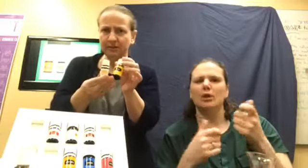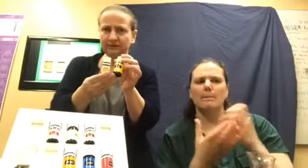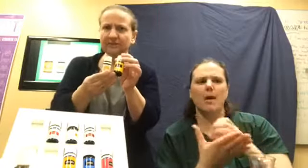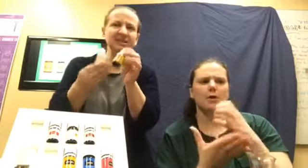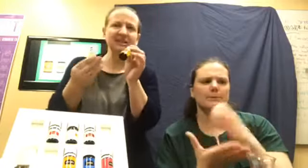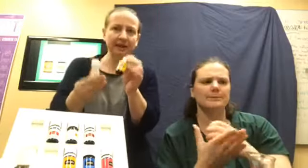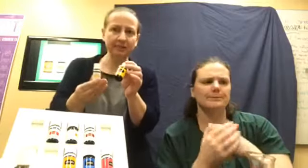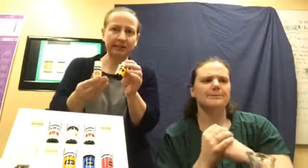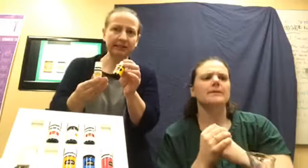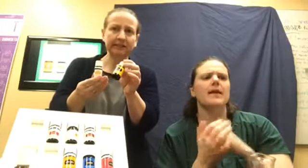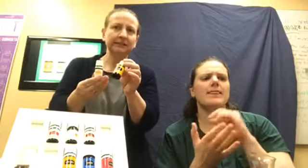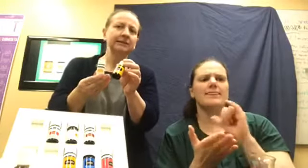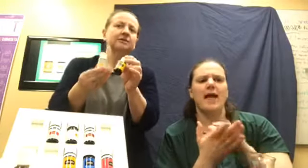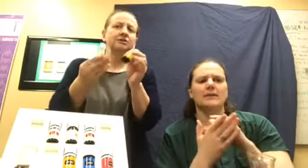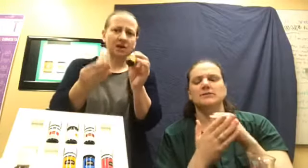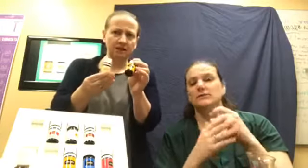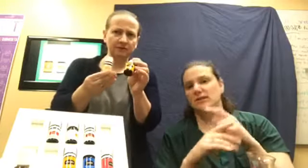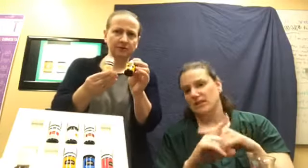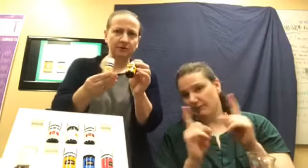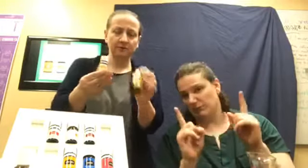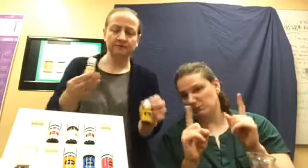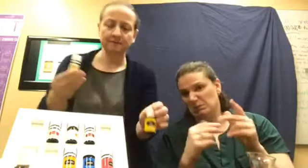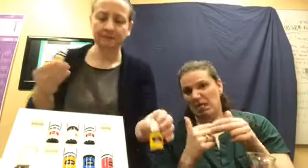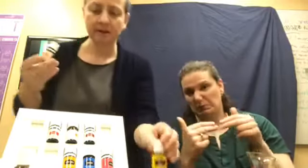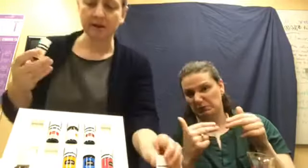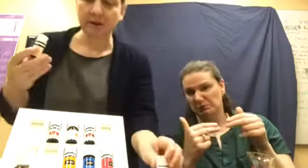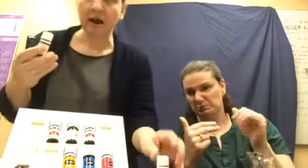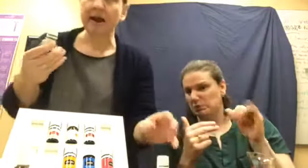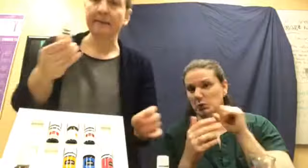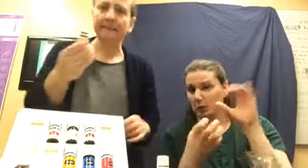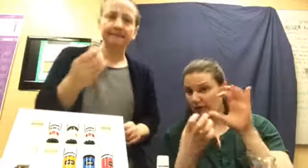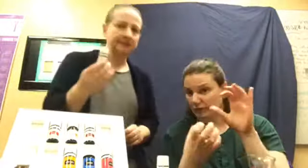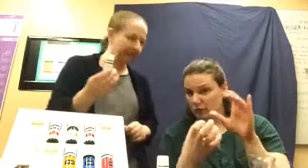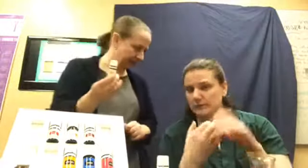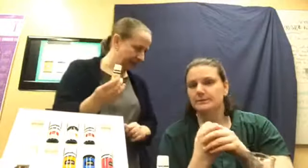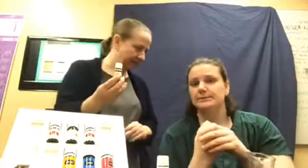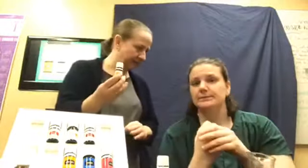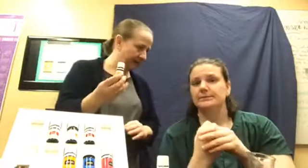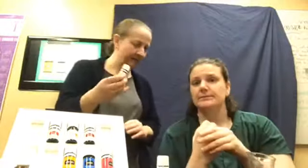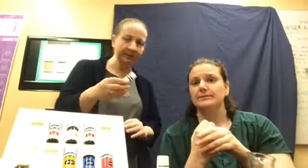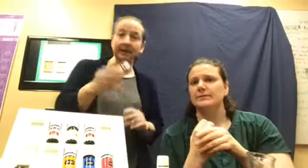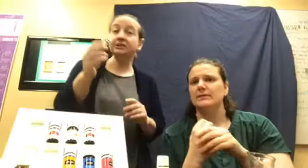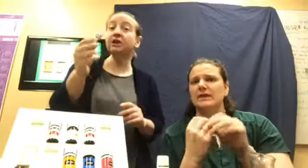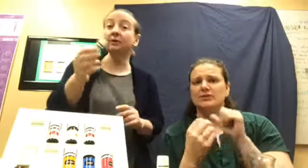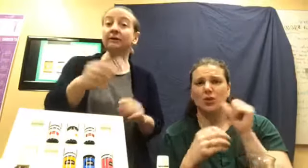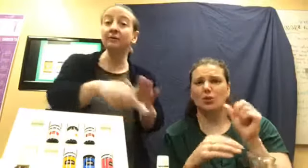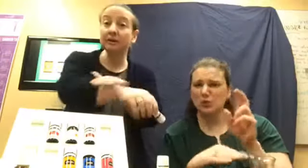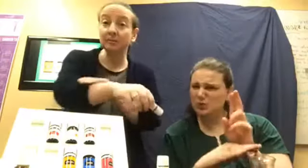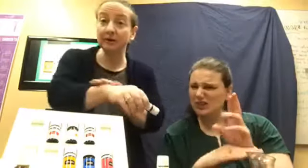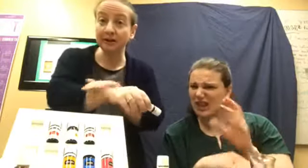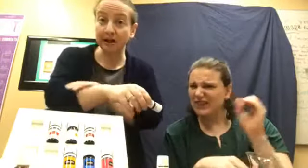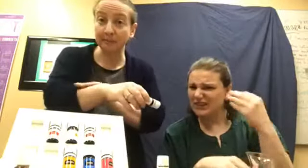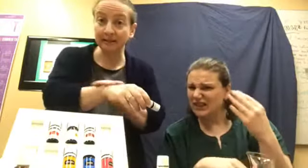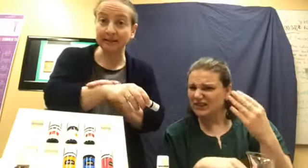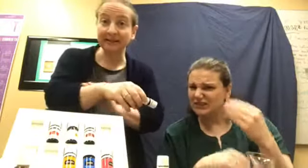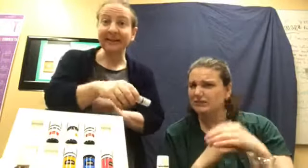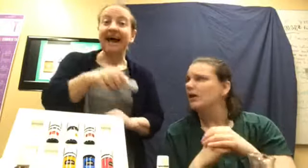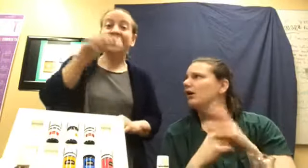difference is the labeling. So, you're not confused. Um, did I say not to wear it in the sun? So, if you were going to put it on topically and